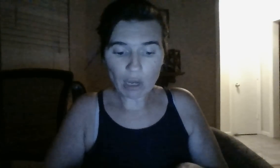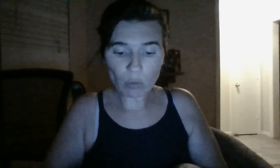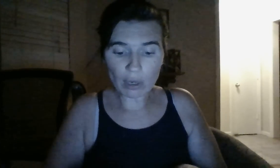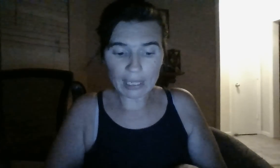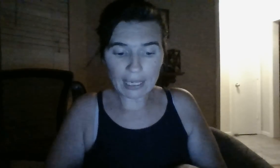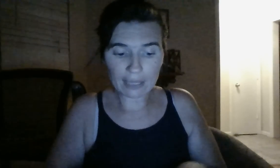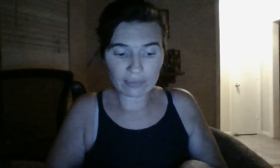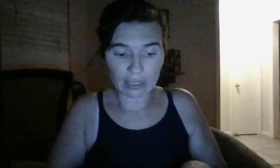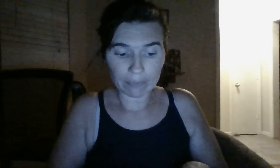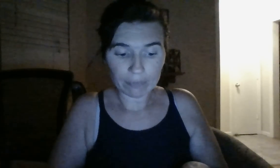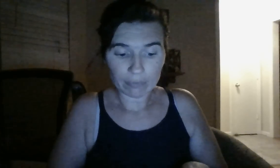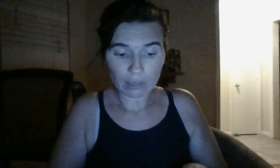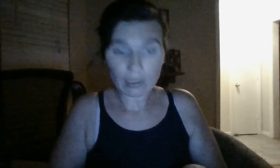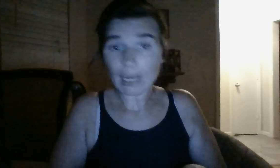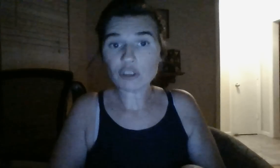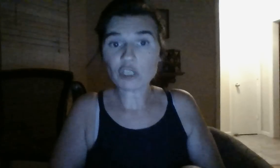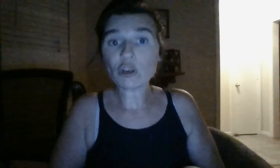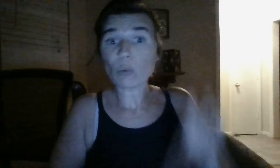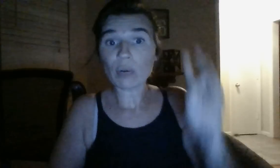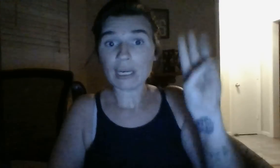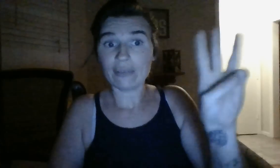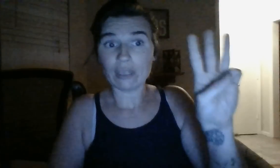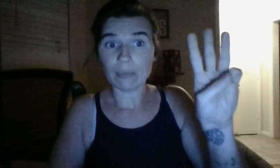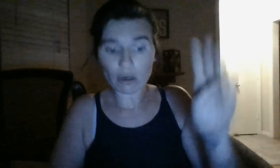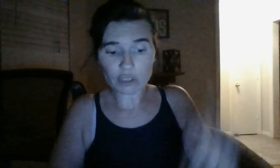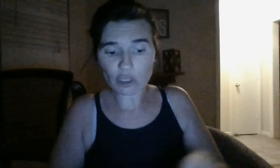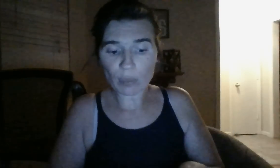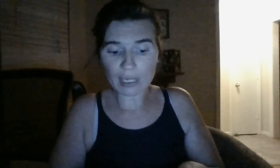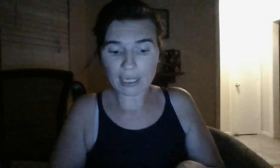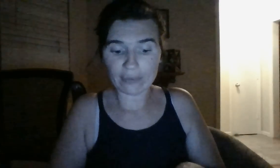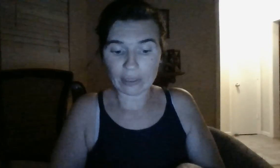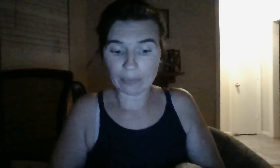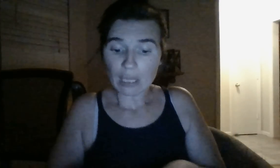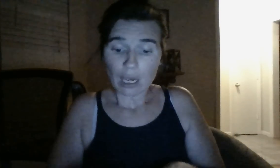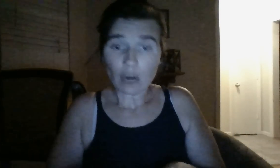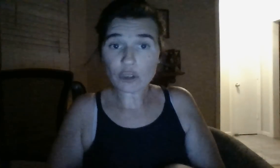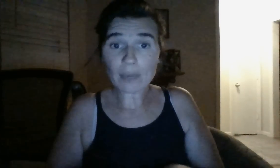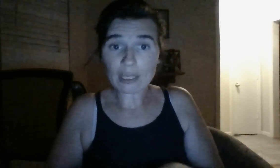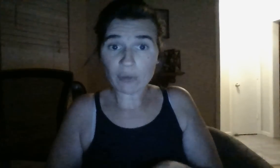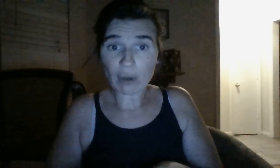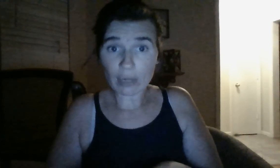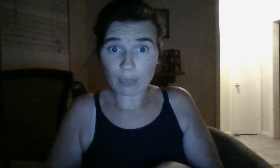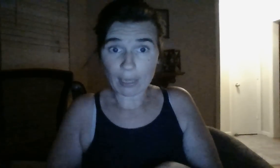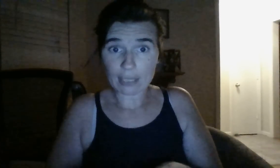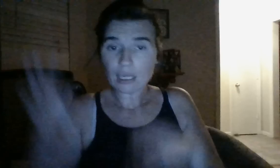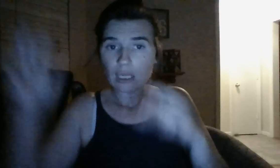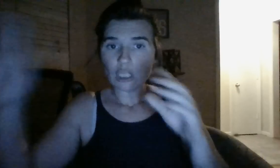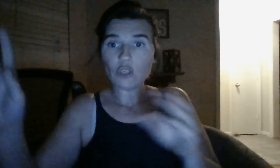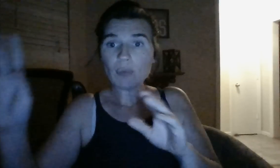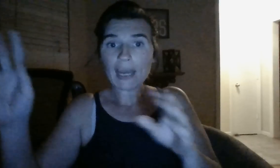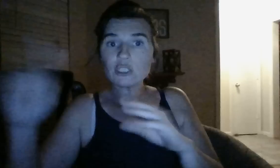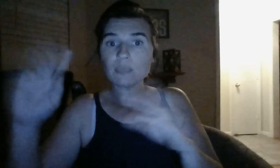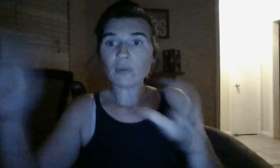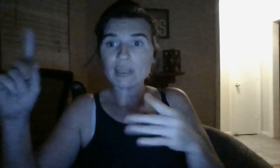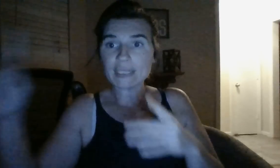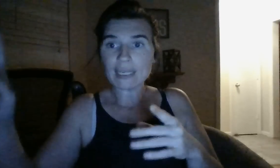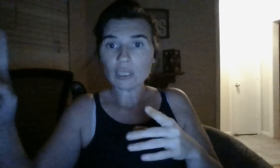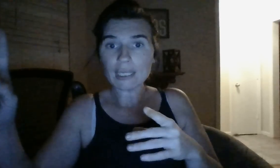don't want any of them. Okay. I heard you don't want any of them. I heard you don't want any of them. I heard you're about to move on anyways. You might just move on singly.